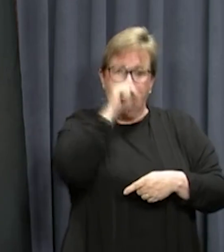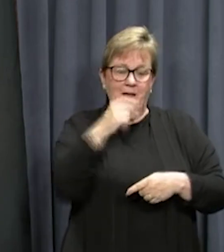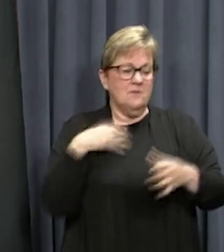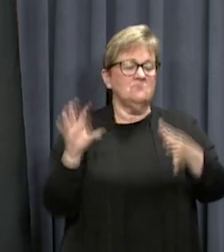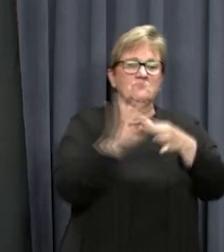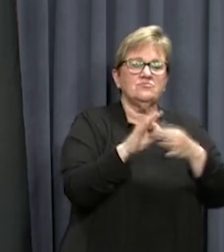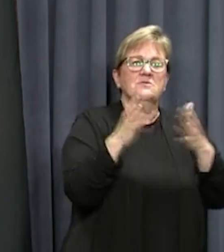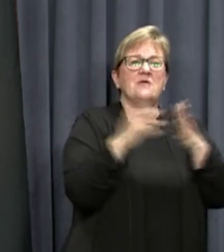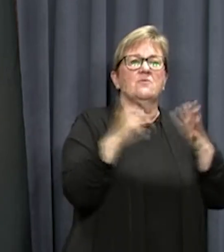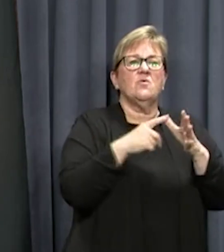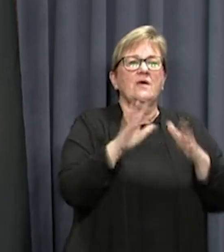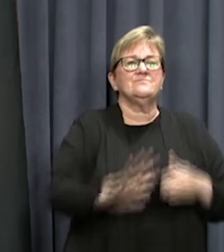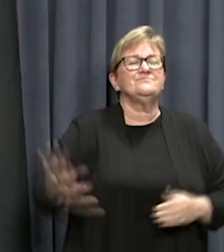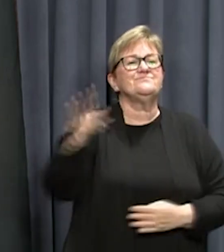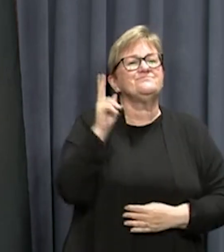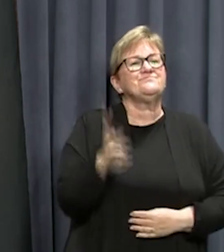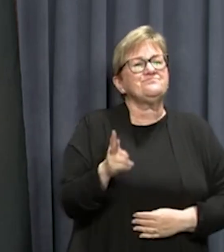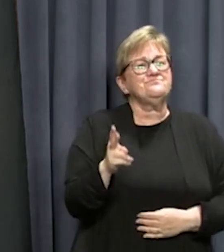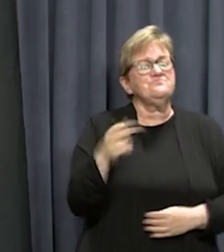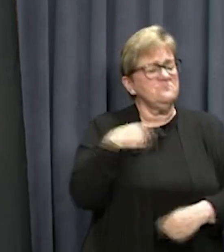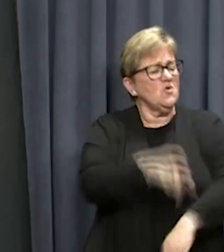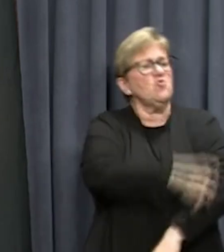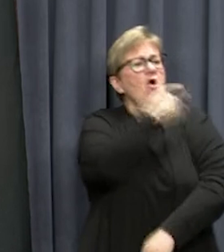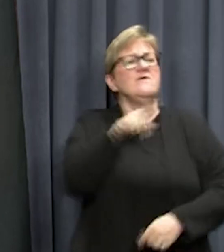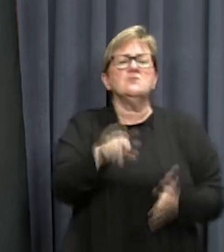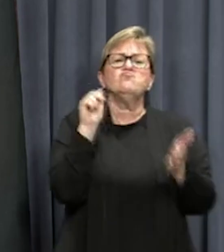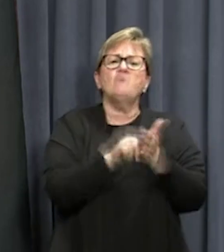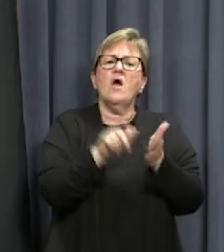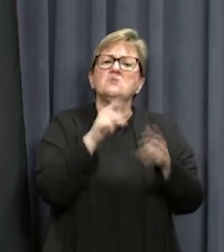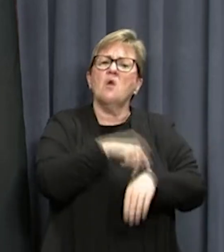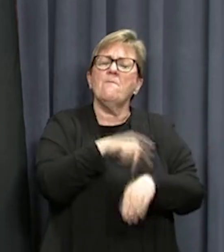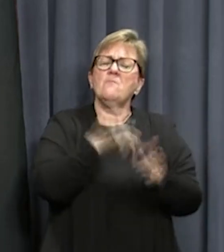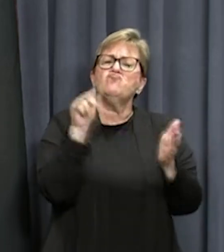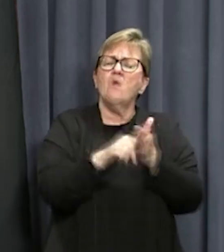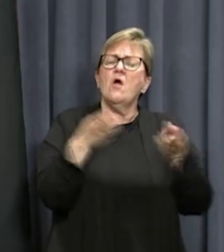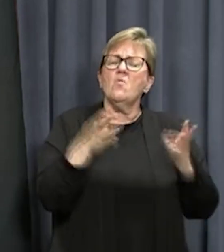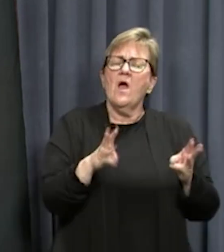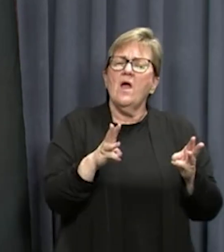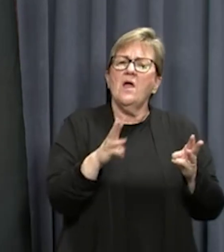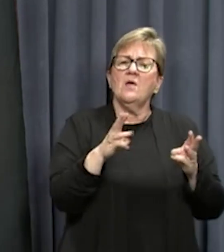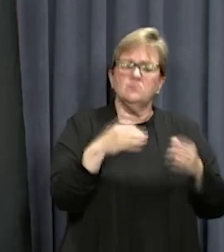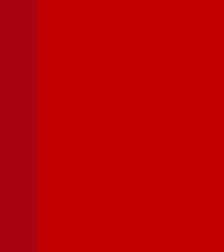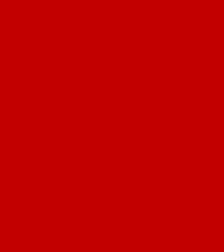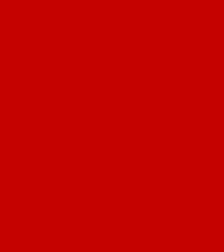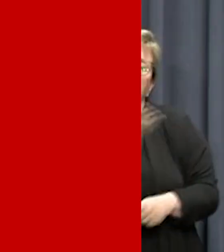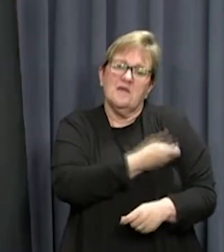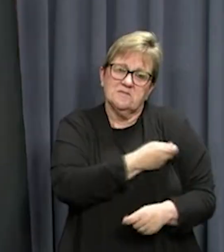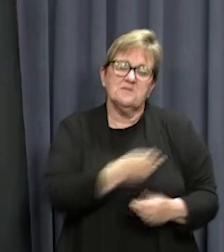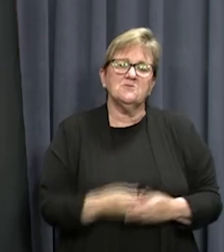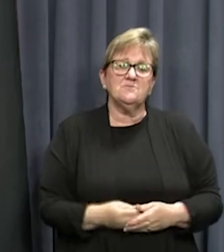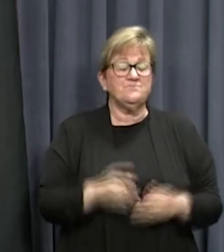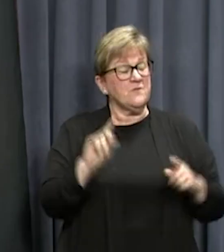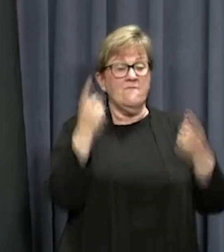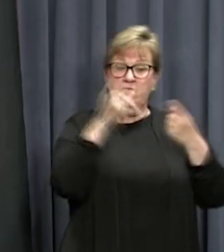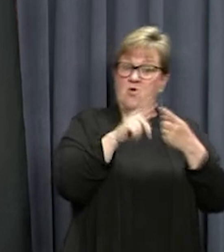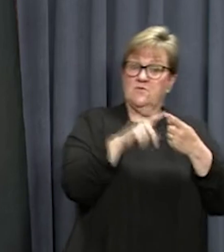WA. I'm confident that this is the right time and the right way to take this important step. So